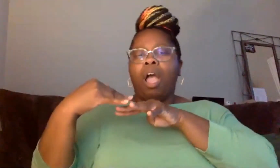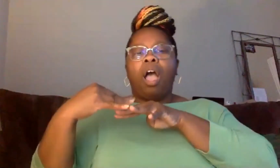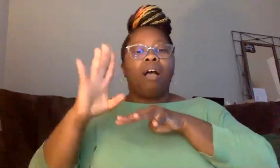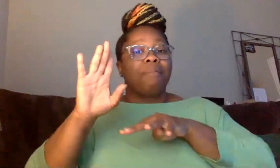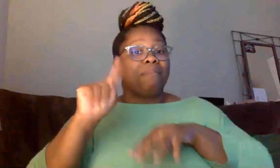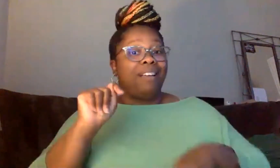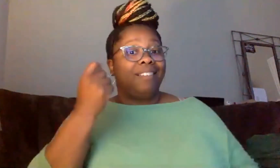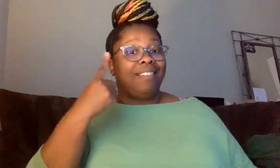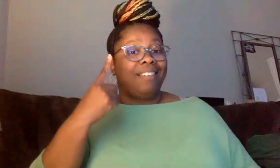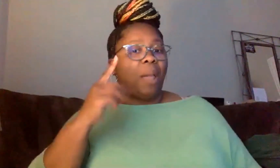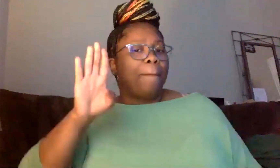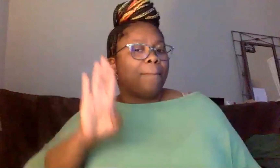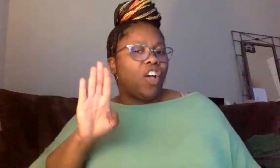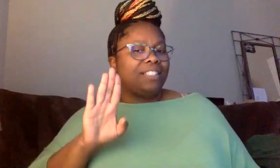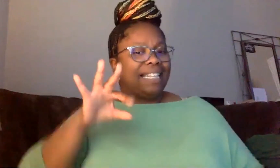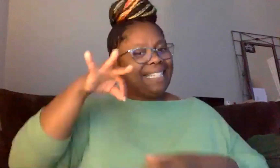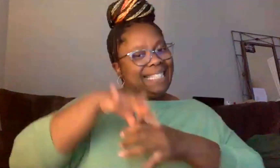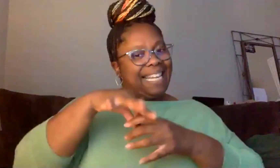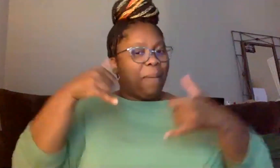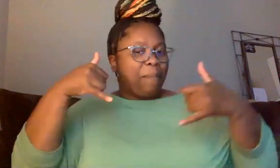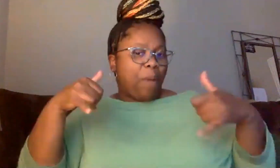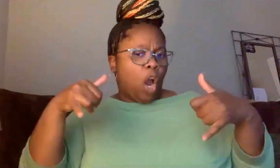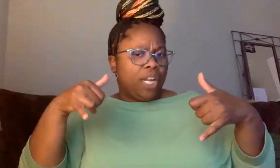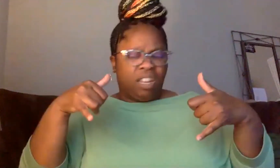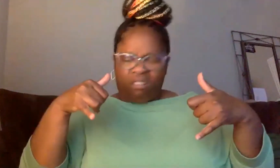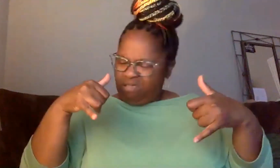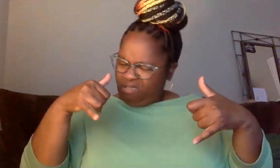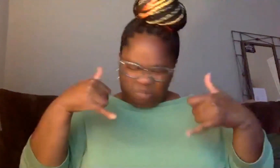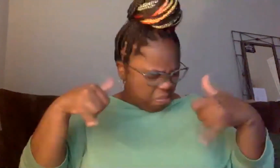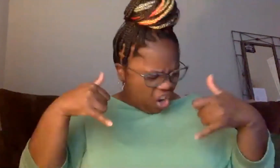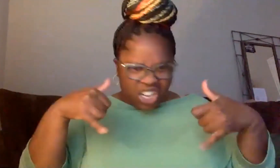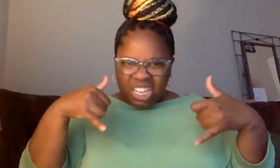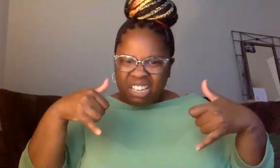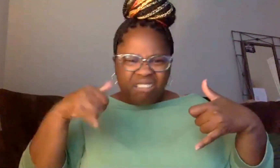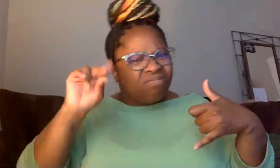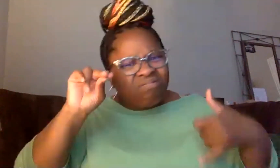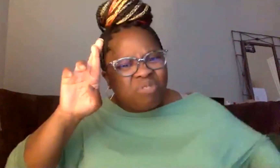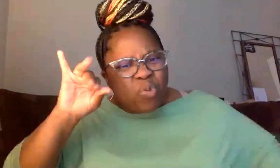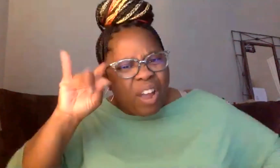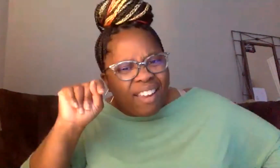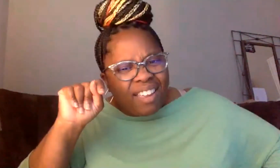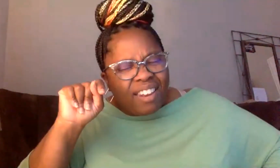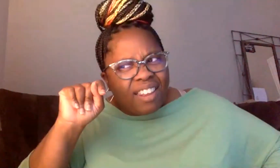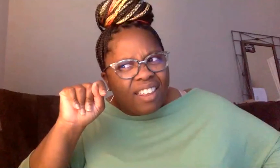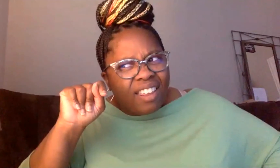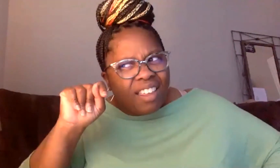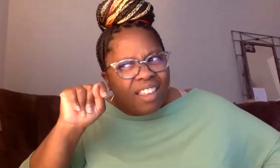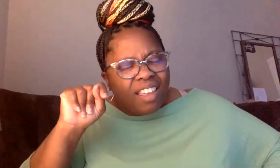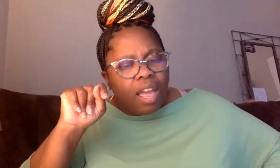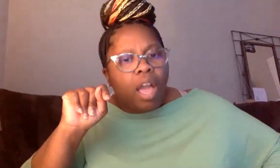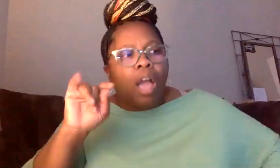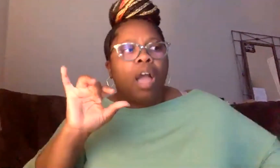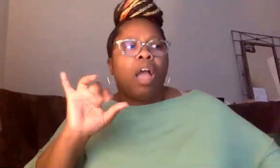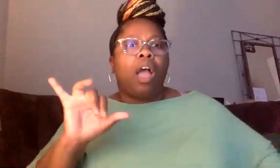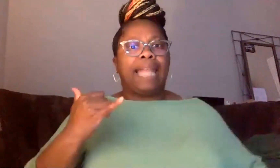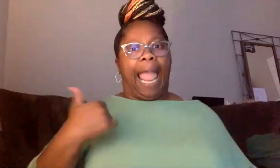The Boston Tea Party. That was a riot. And now we feel the pressure to say, okay, I got to make sure that it doesn't look